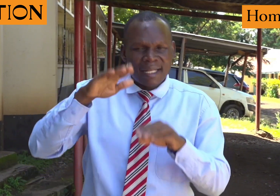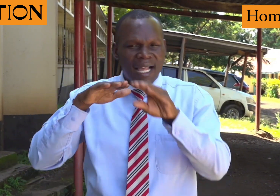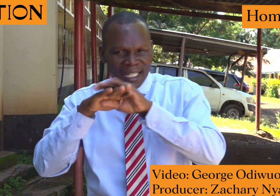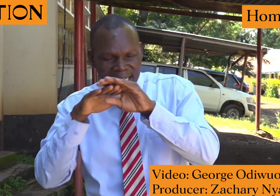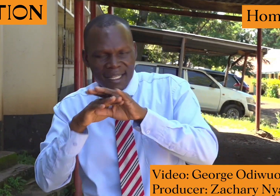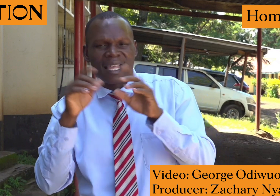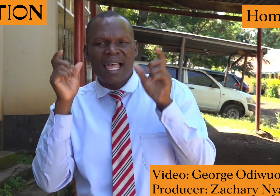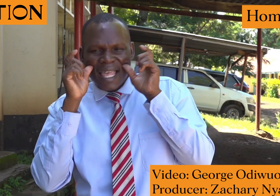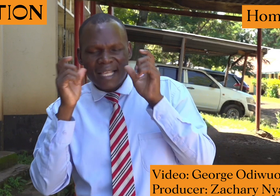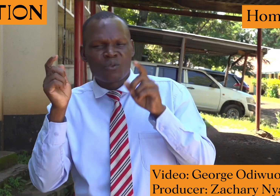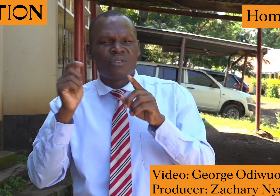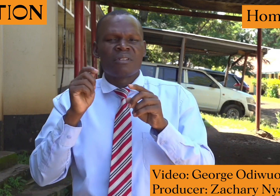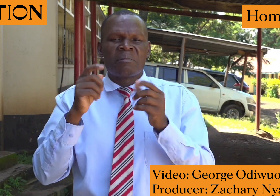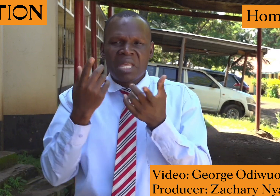to do awareness,